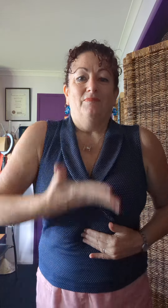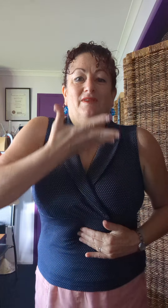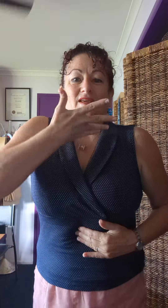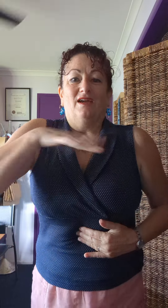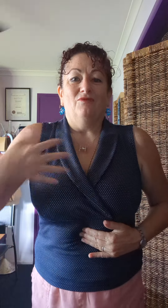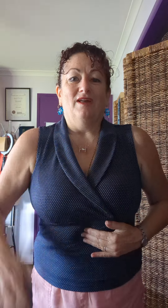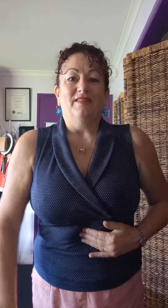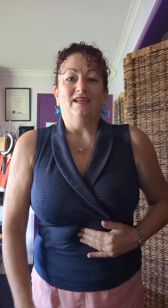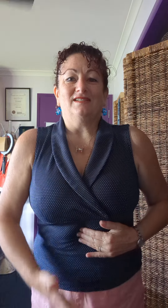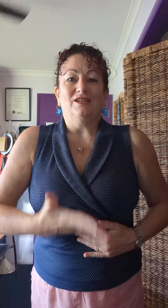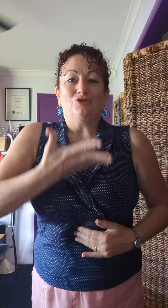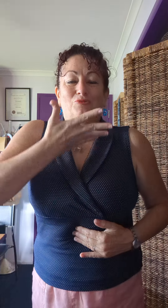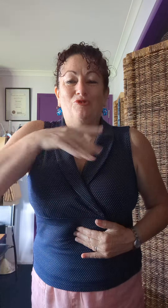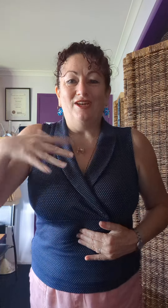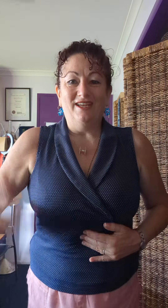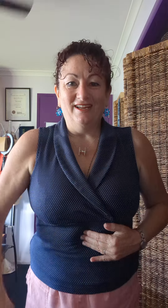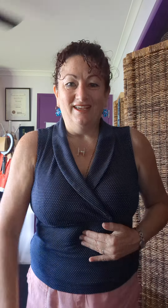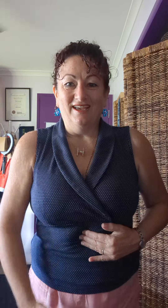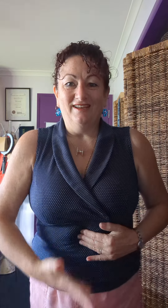Okay, run that central meridian again.